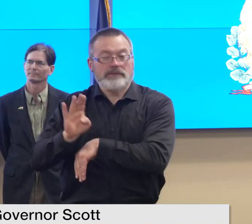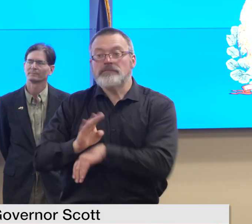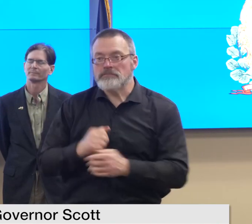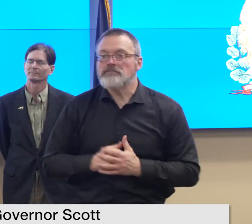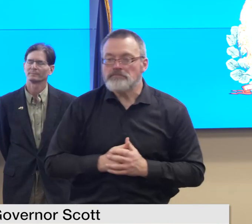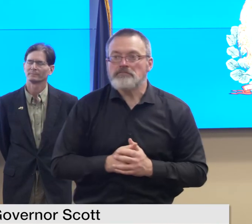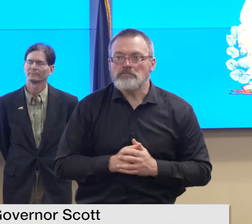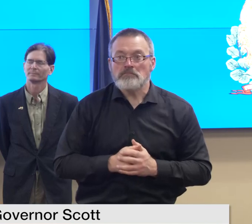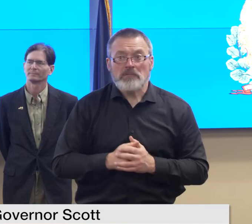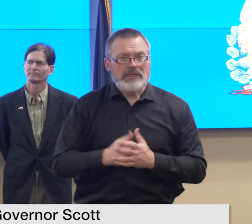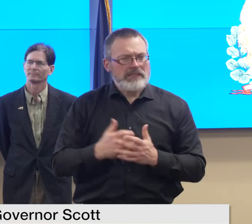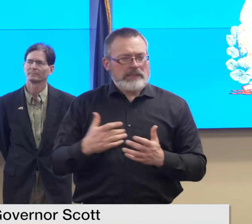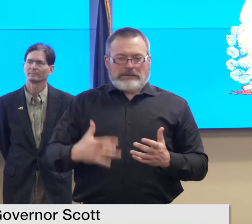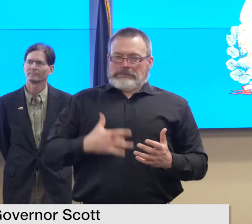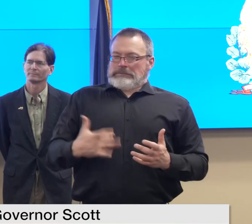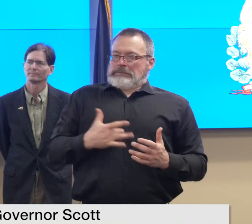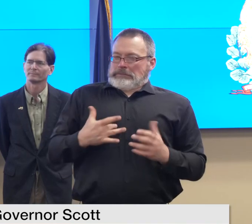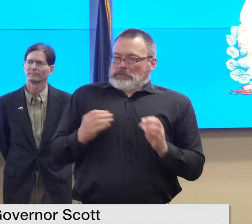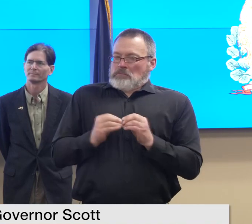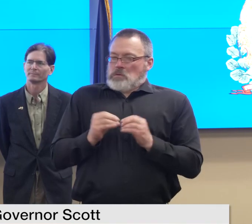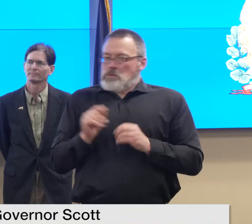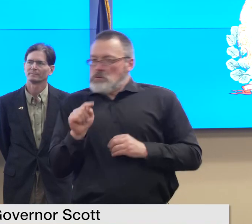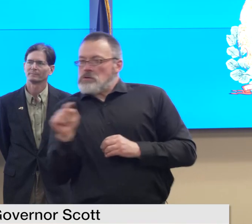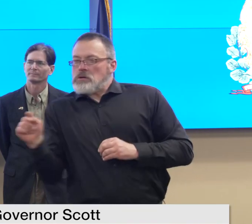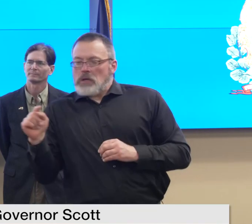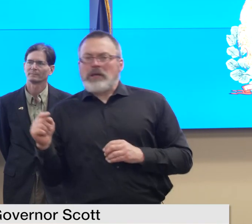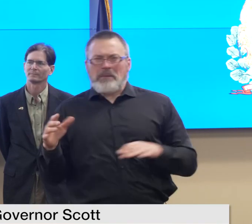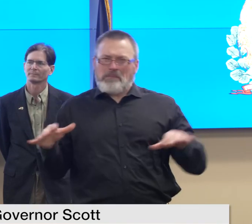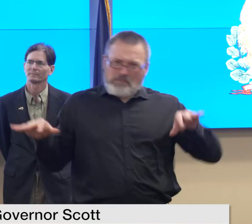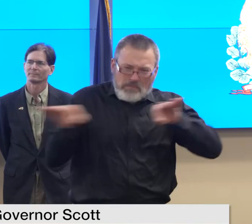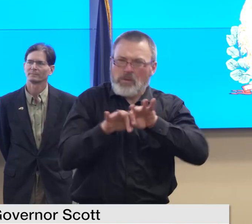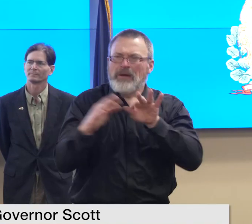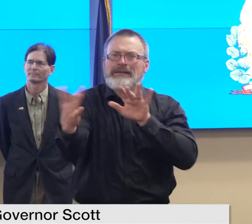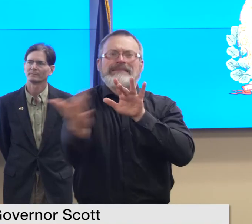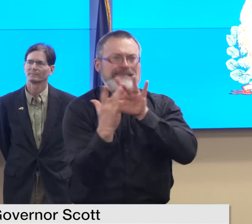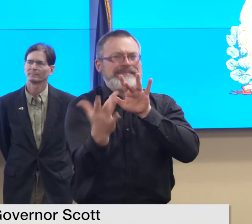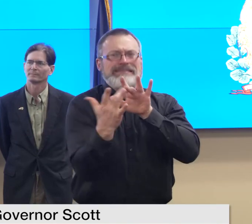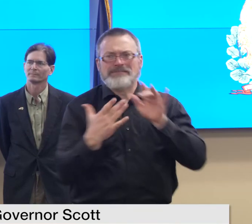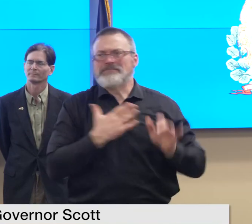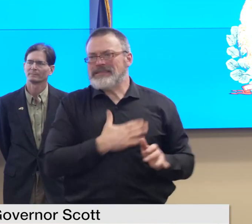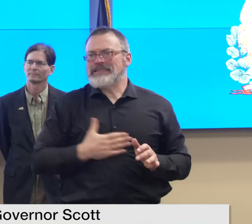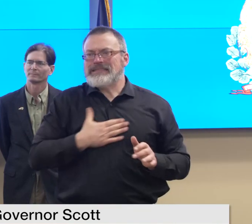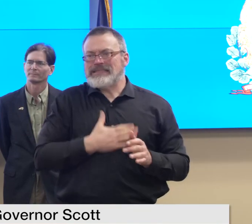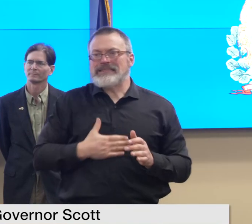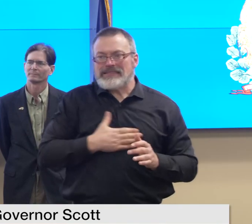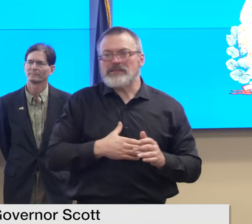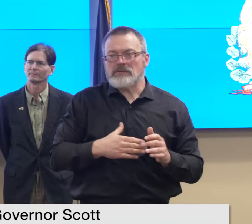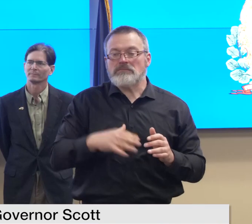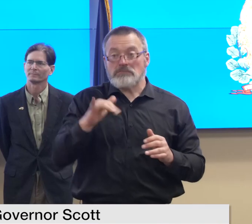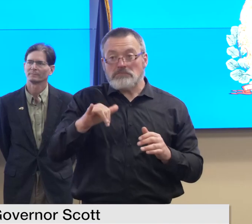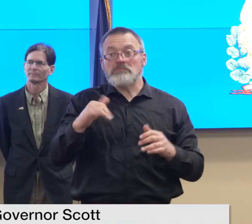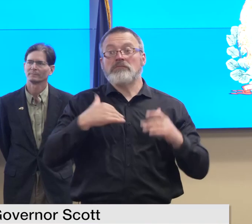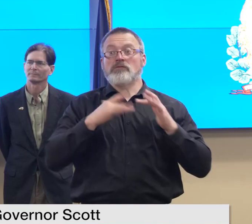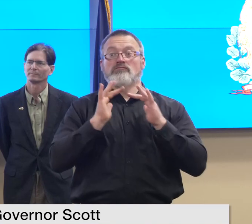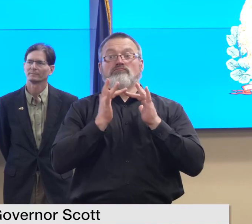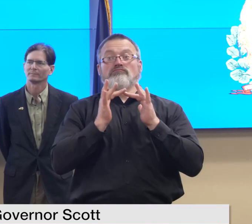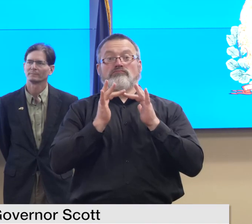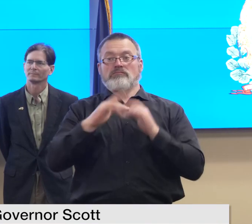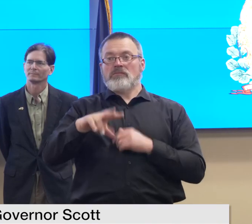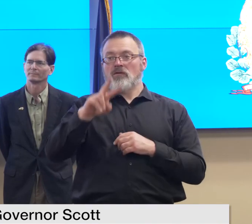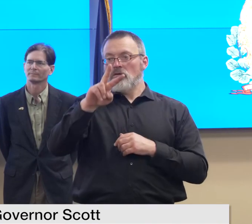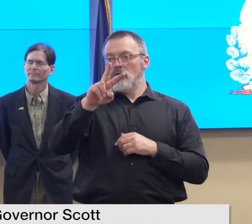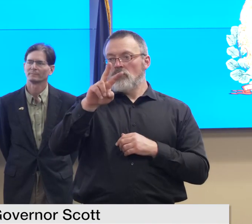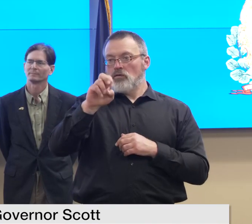and we ask that you please report all damage by going online to vermont211.org that's